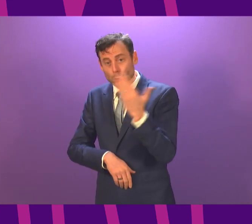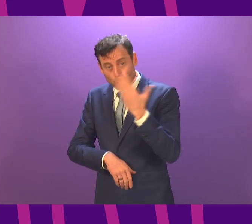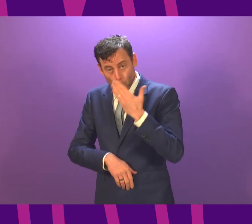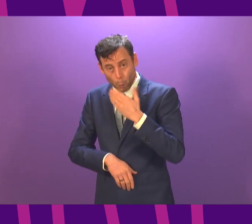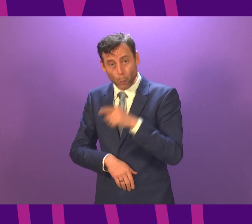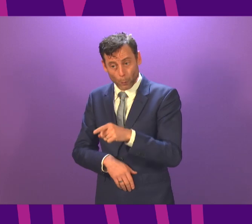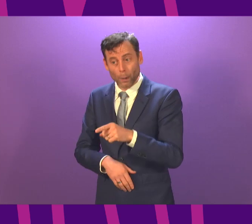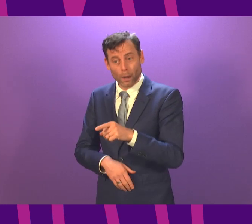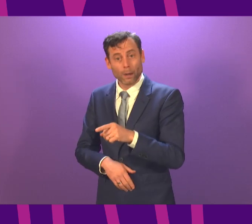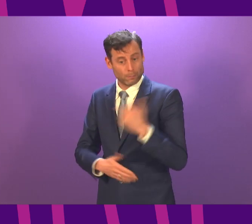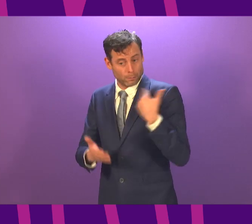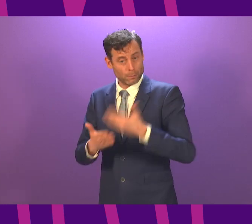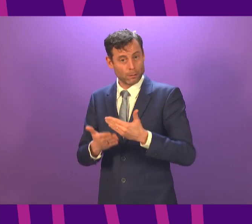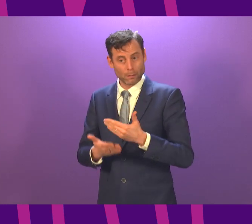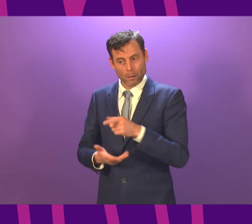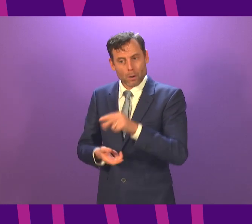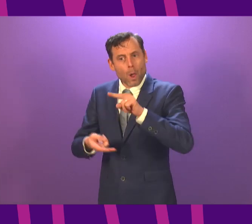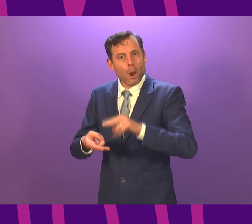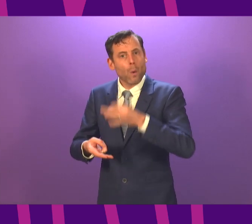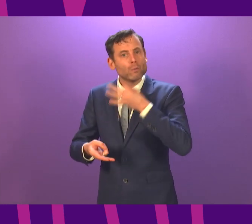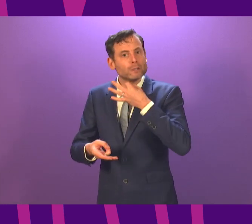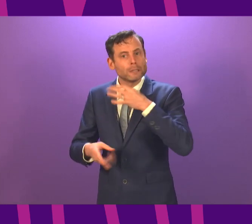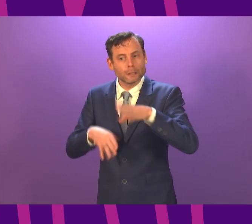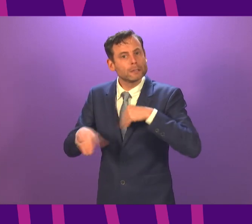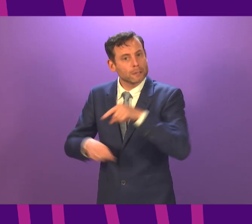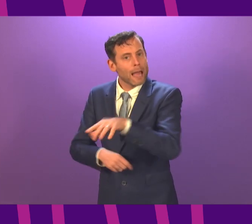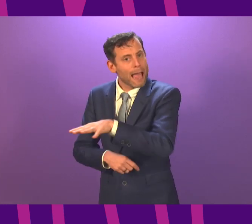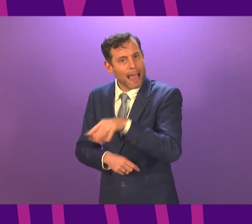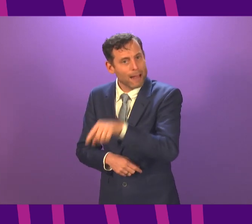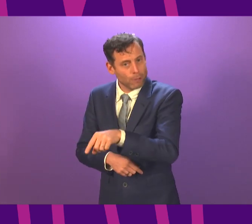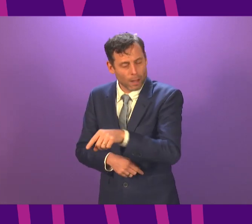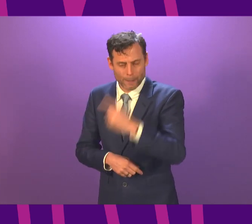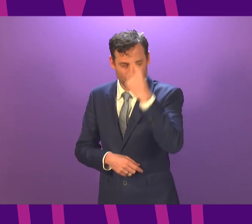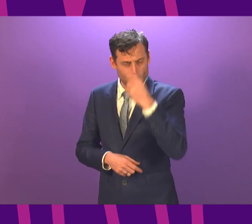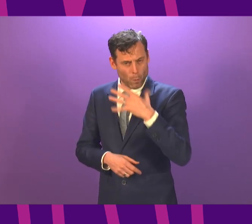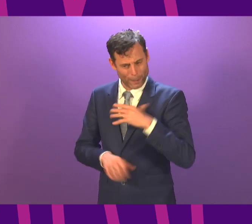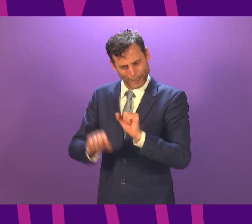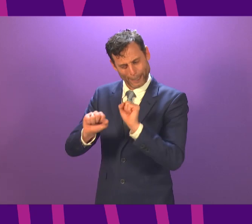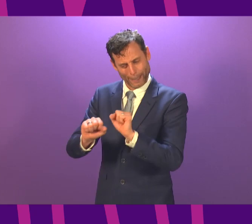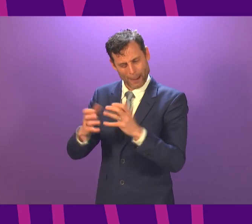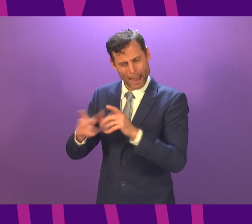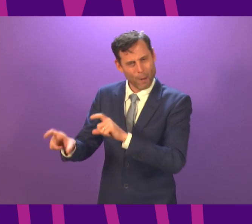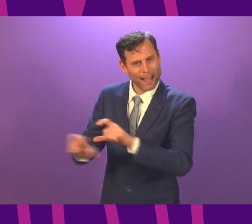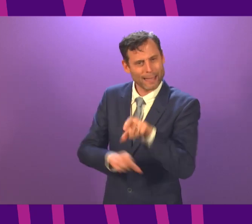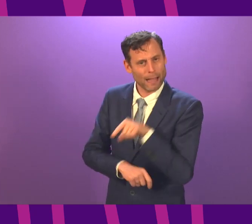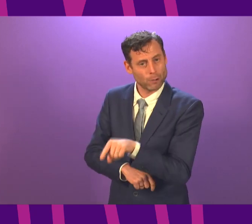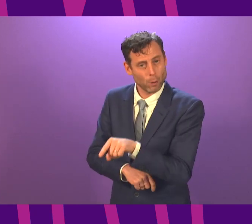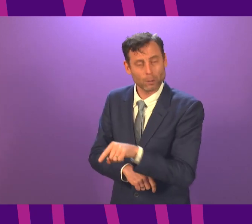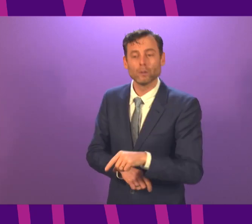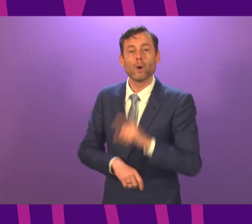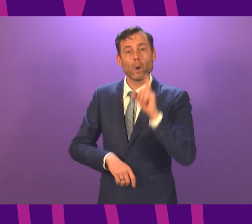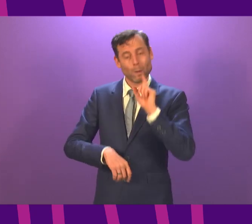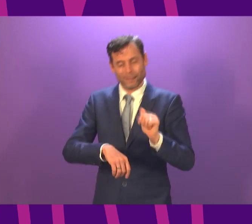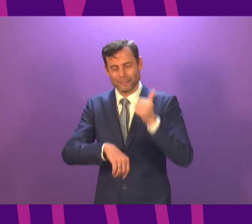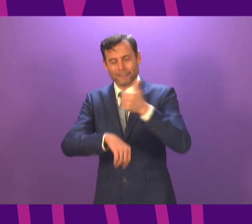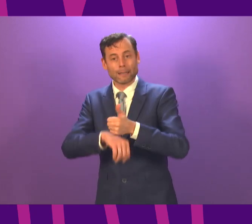have been low risk environments for Covid. We will work with partners to ensure that can remain the case. That will include ongoing work on testing in